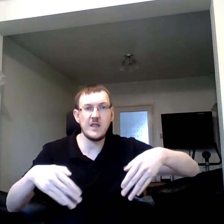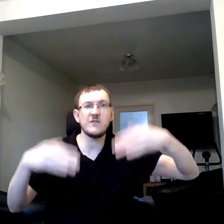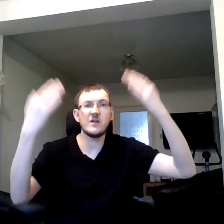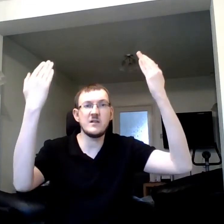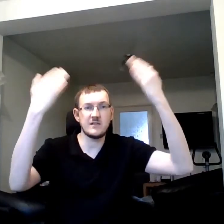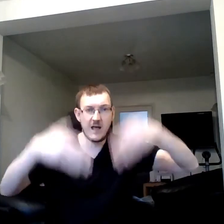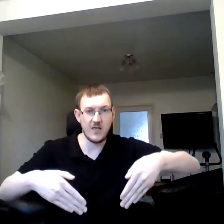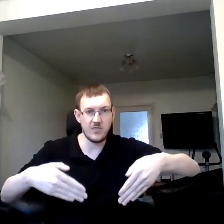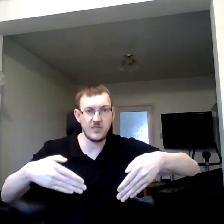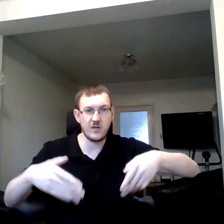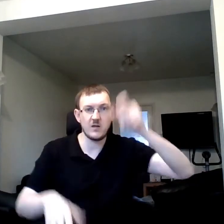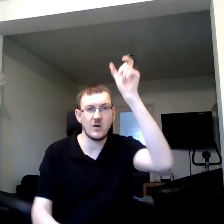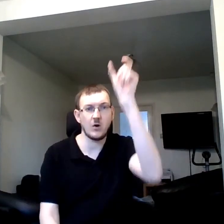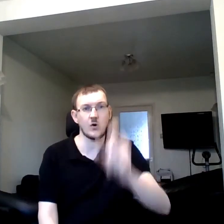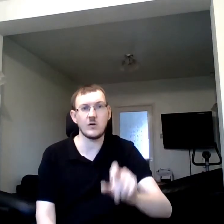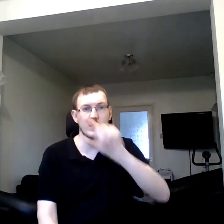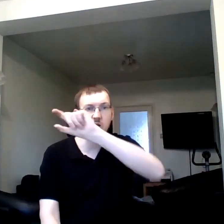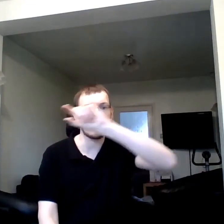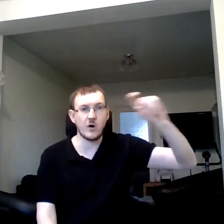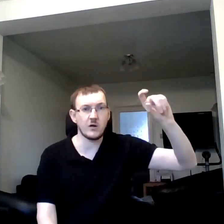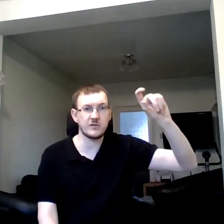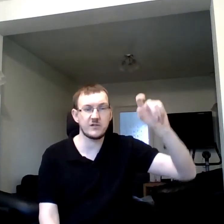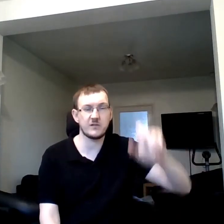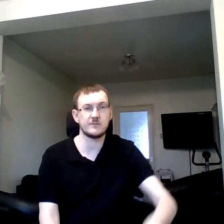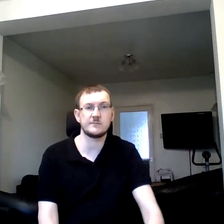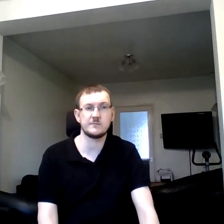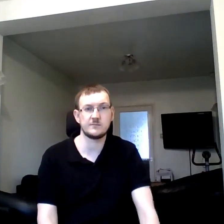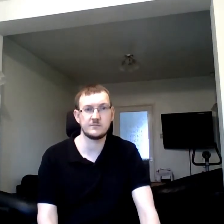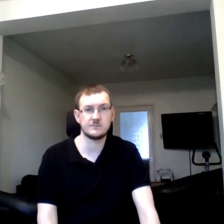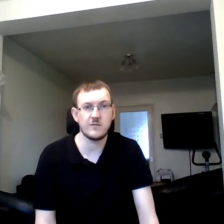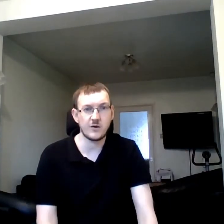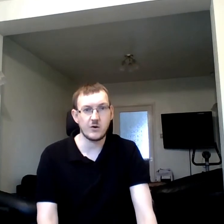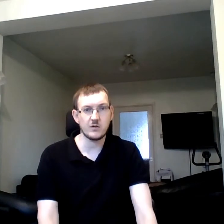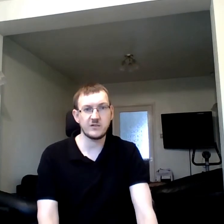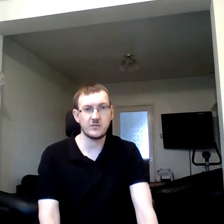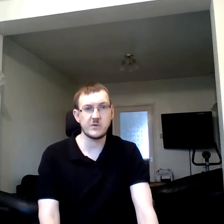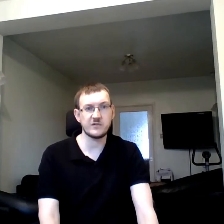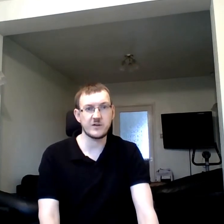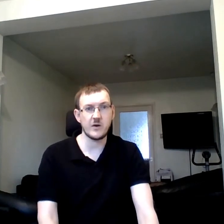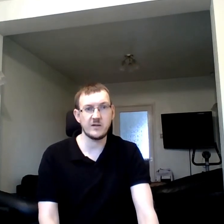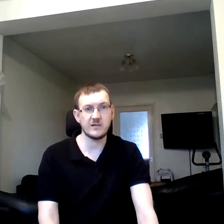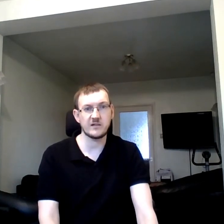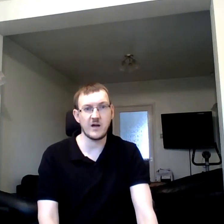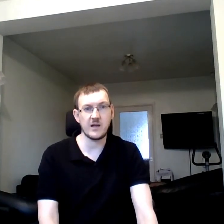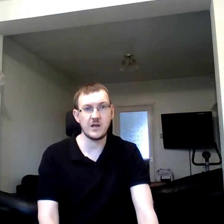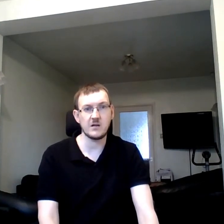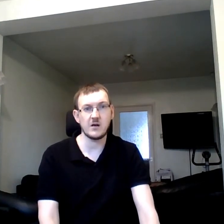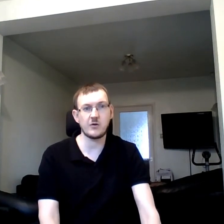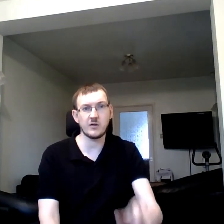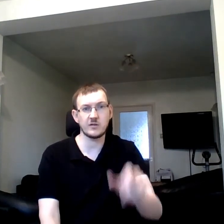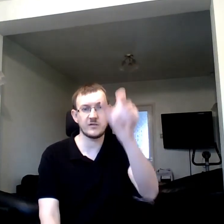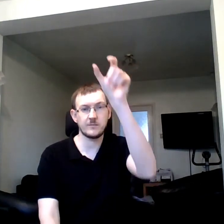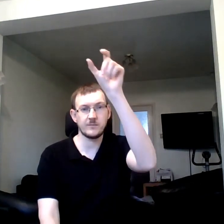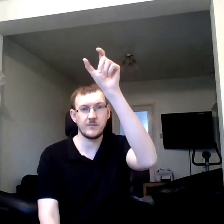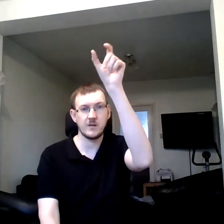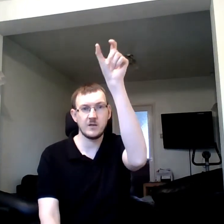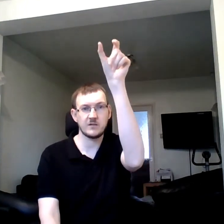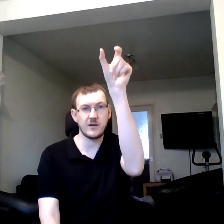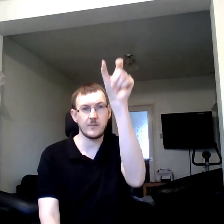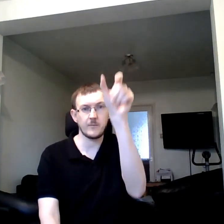even death on a cross. So for cross we're just going to sign cross, so